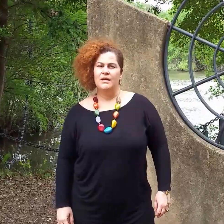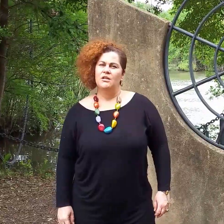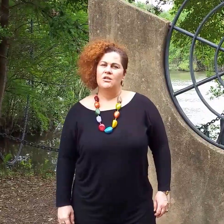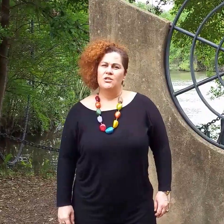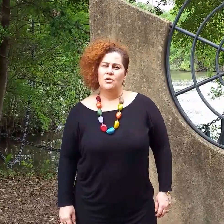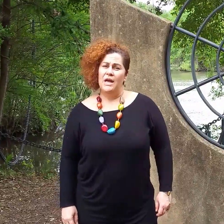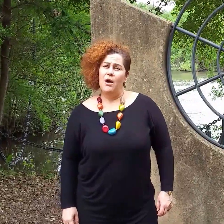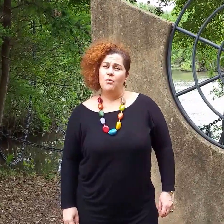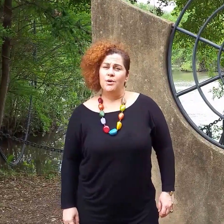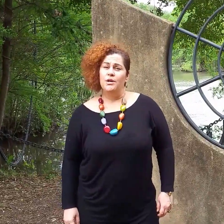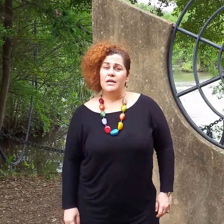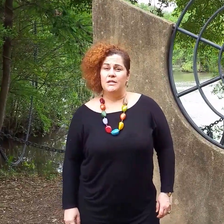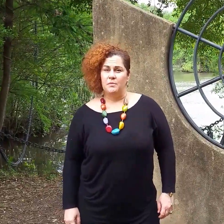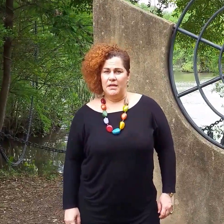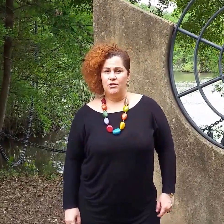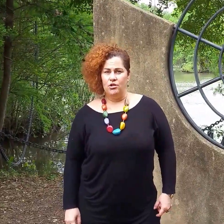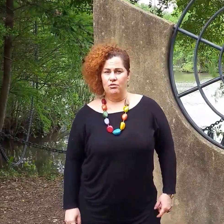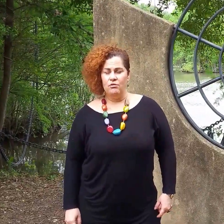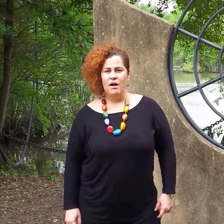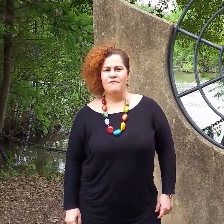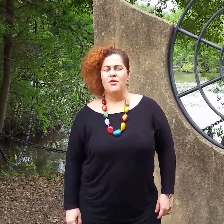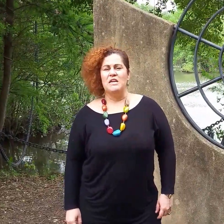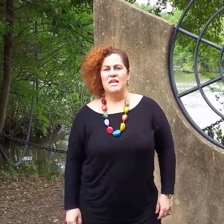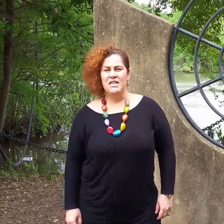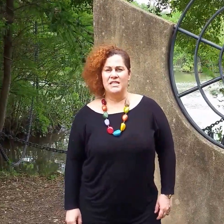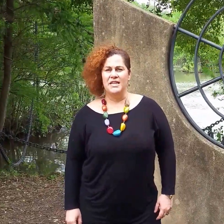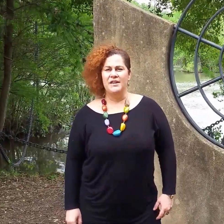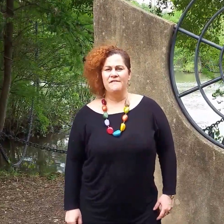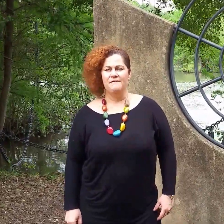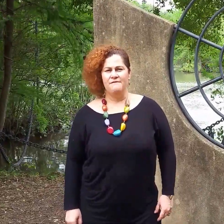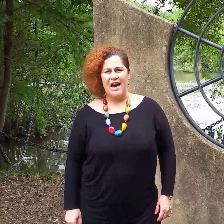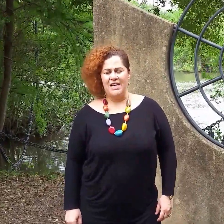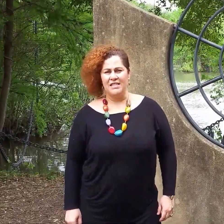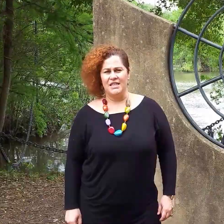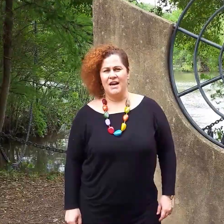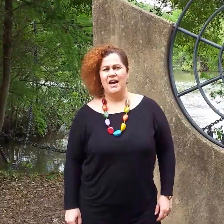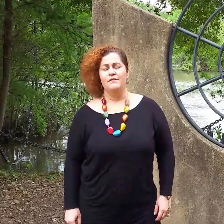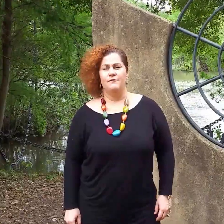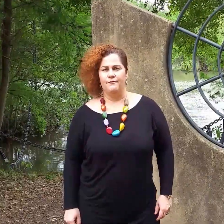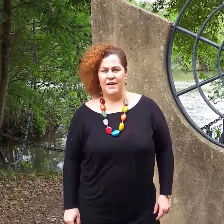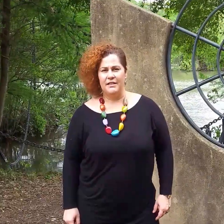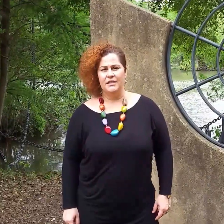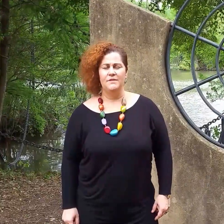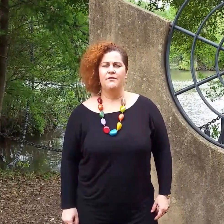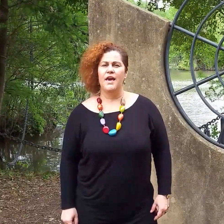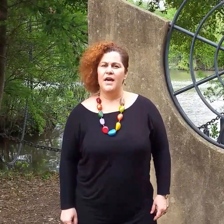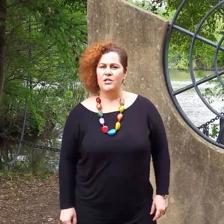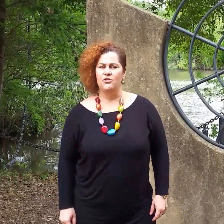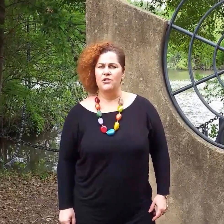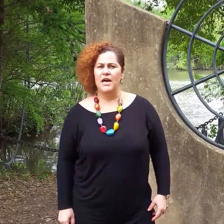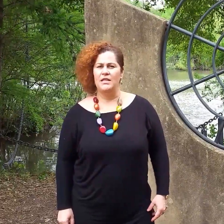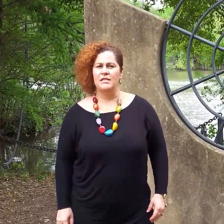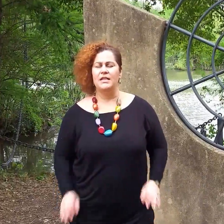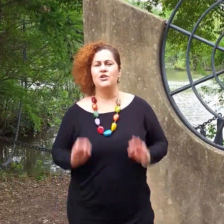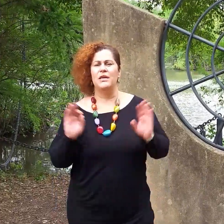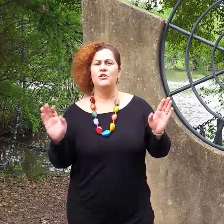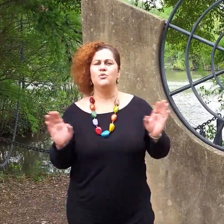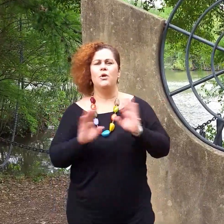So now we're gonna explain to you a very easy, fast and effective exercise that you can do